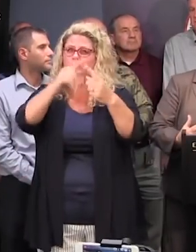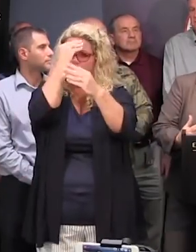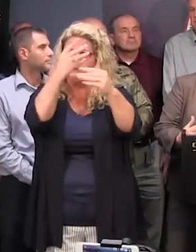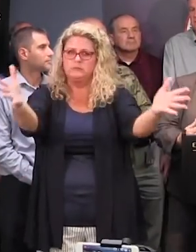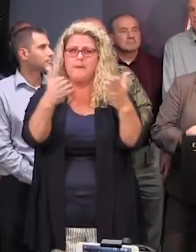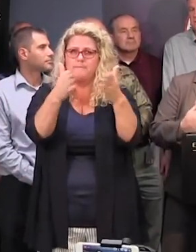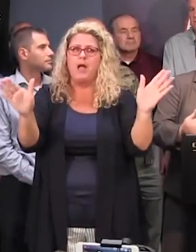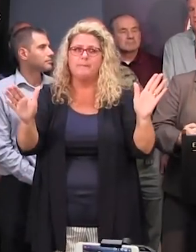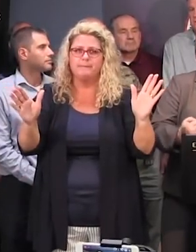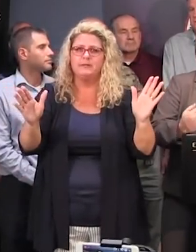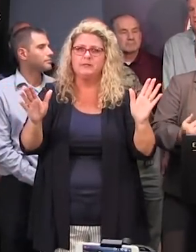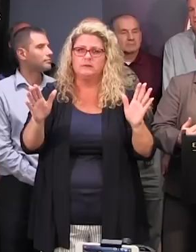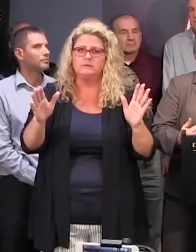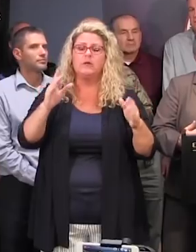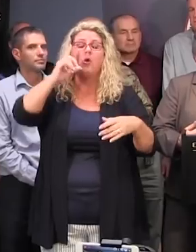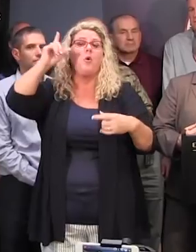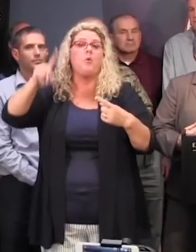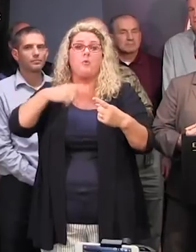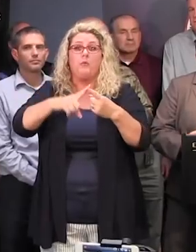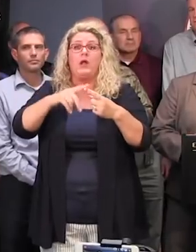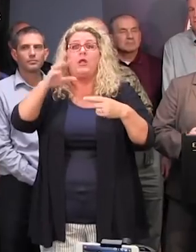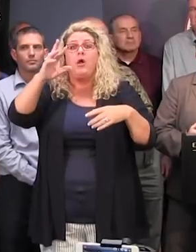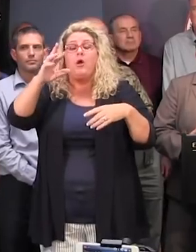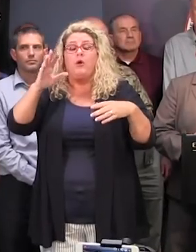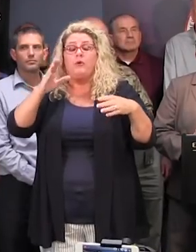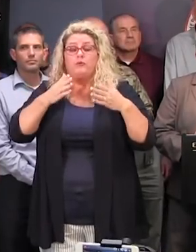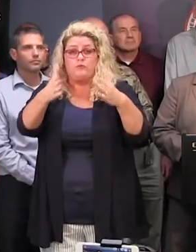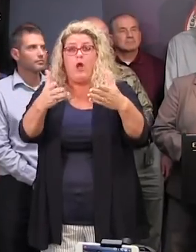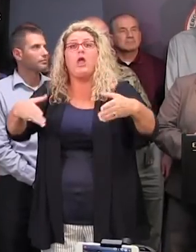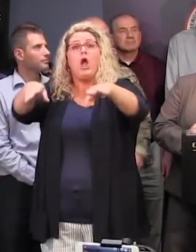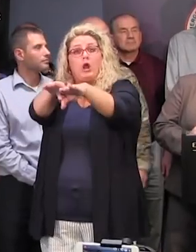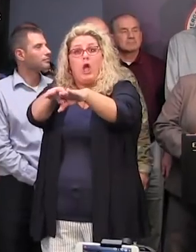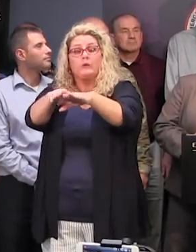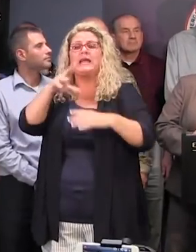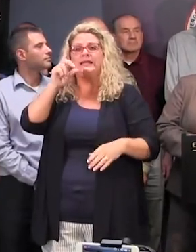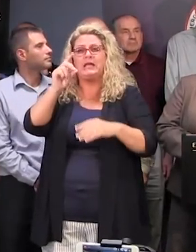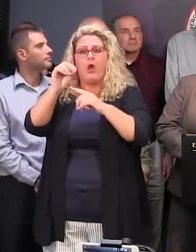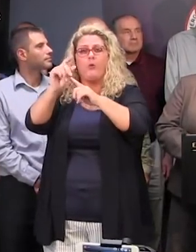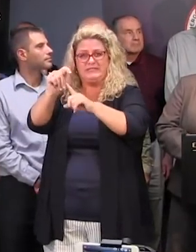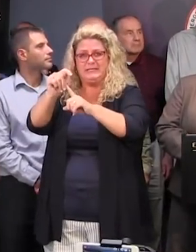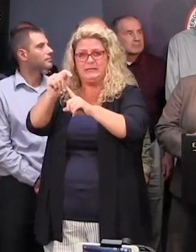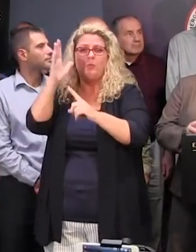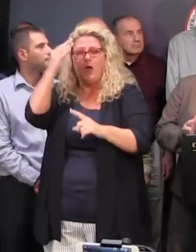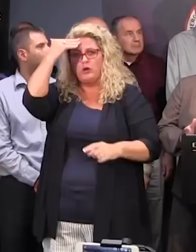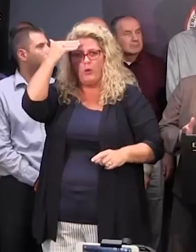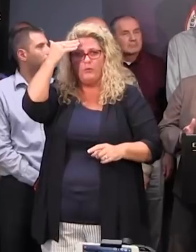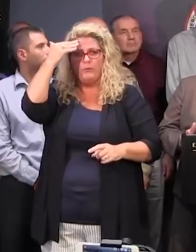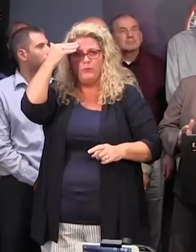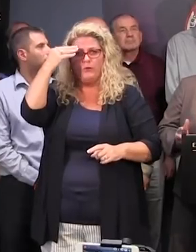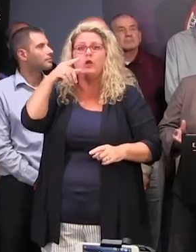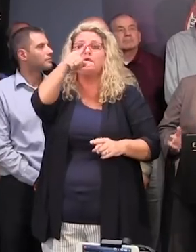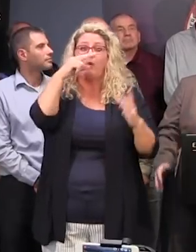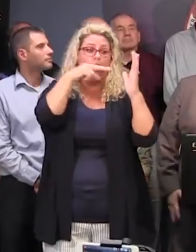process of it. Certainly when we have road closures, the DOT will keep that up to date on our webpage, and you can get to that same information at the